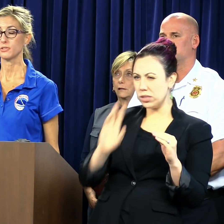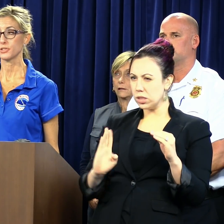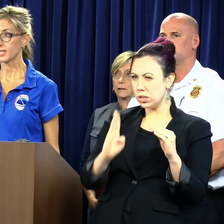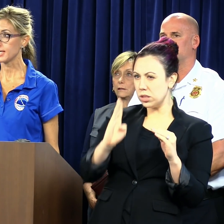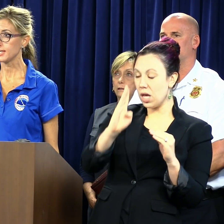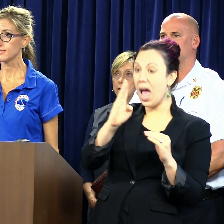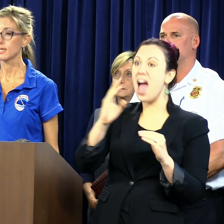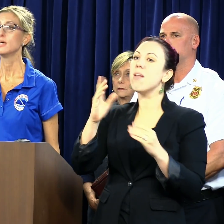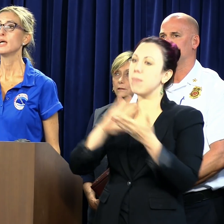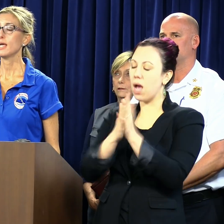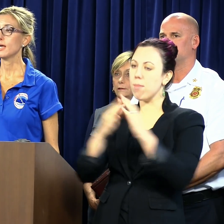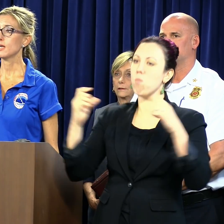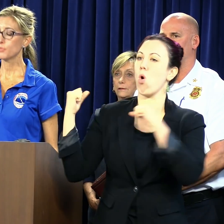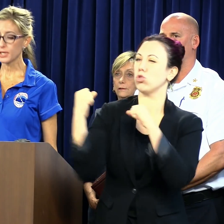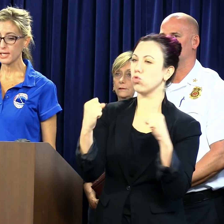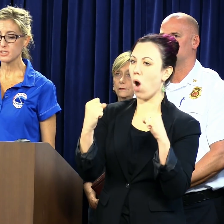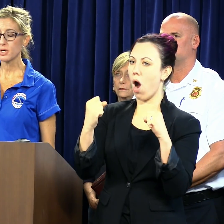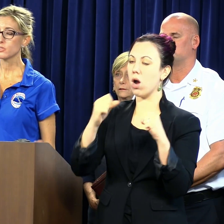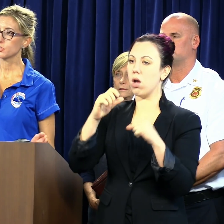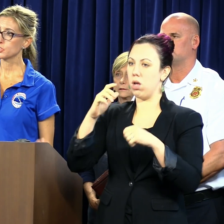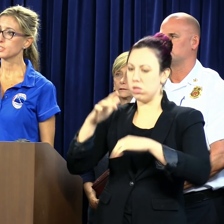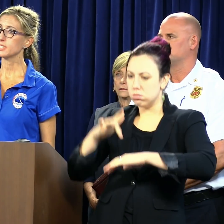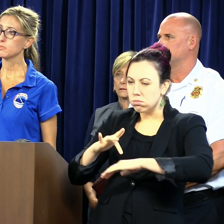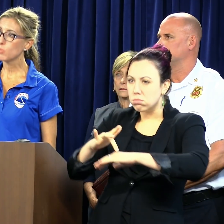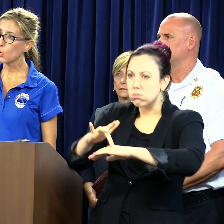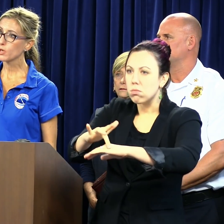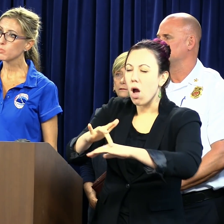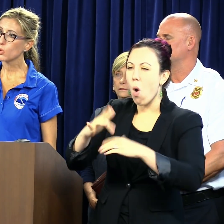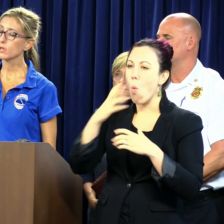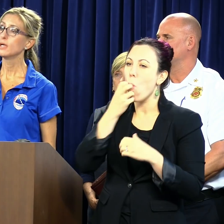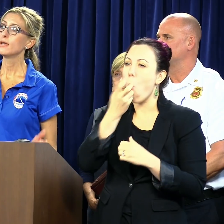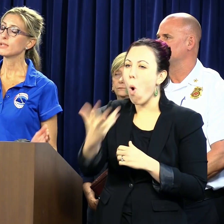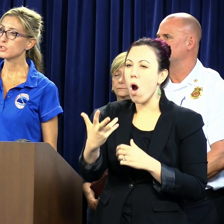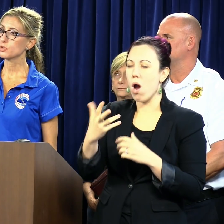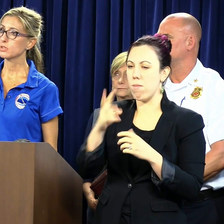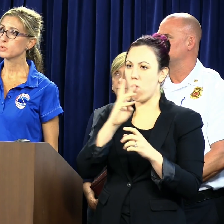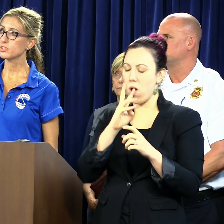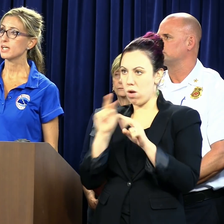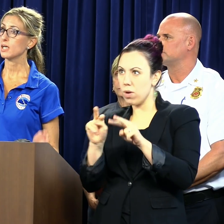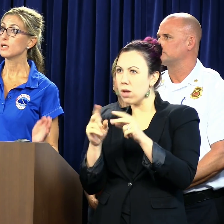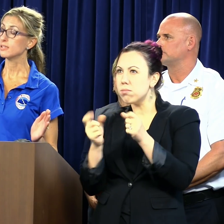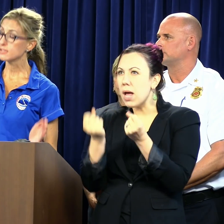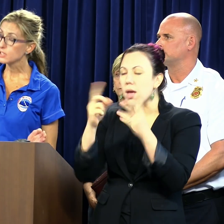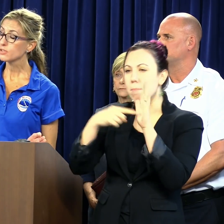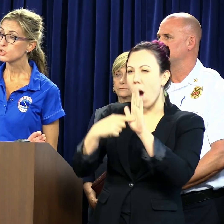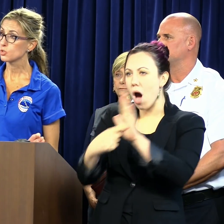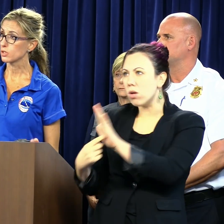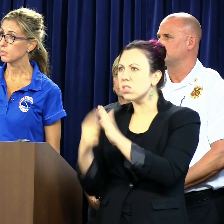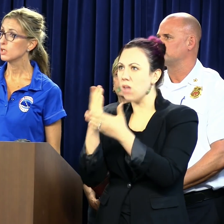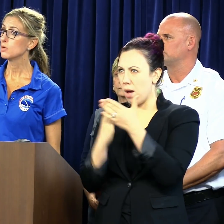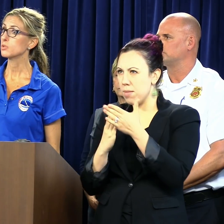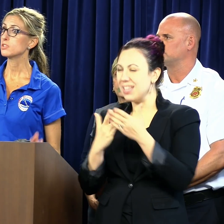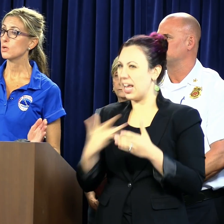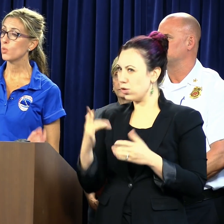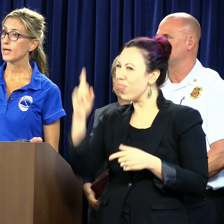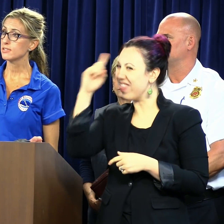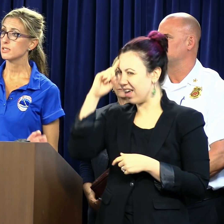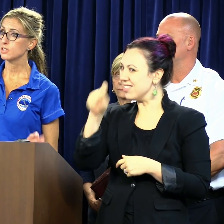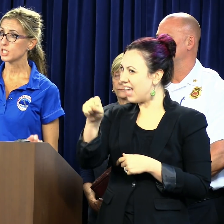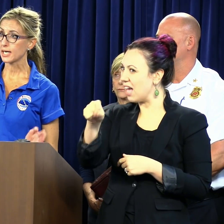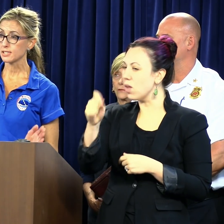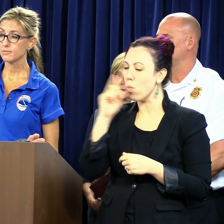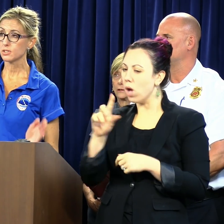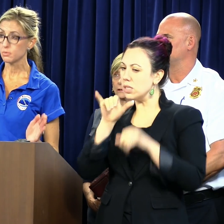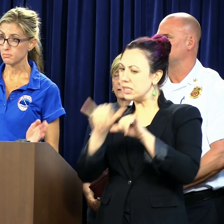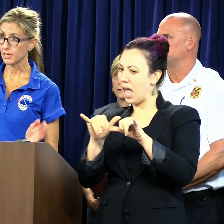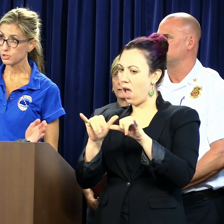waters down near the Keys. And forecast models are trending more and more that the storm will stay, the center of the storm, will stay west